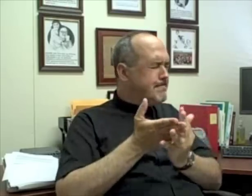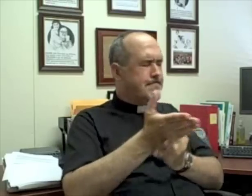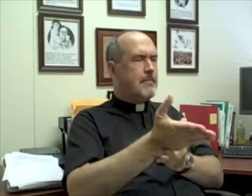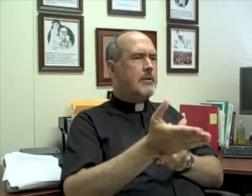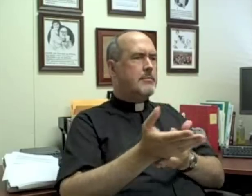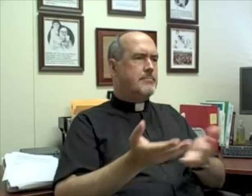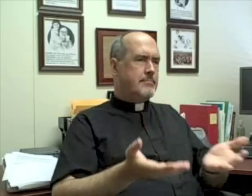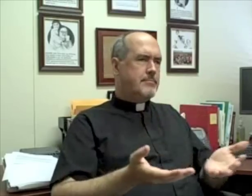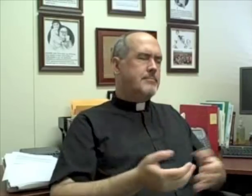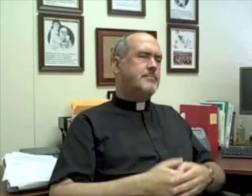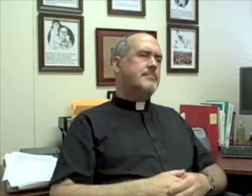got you through it?